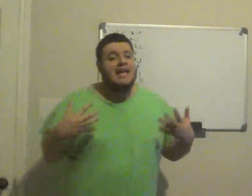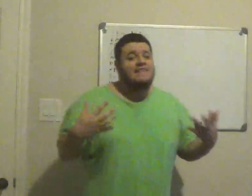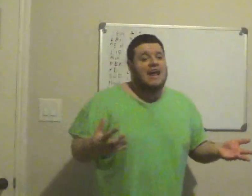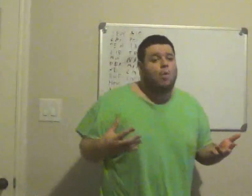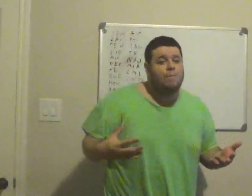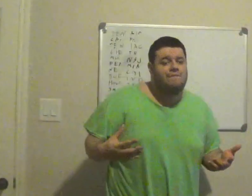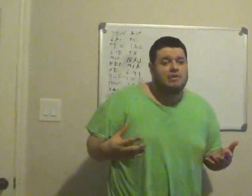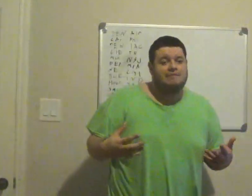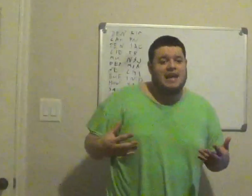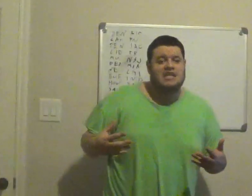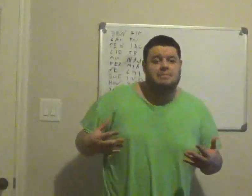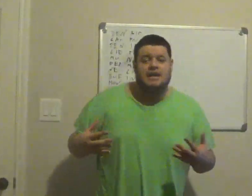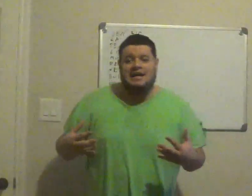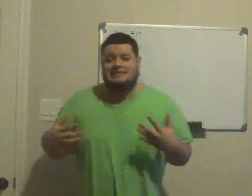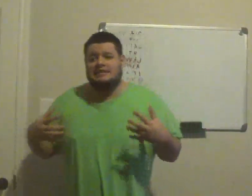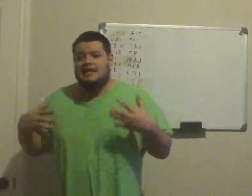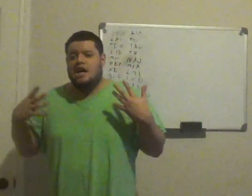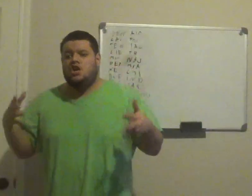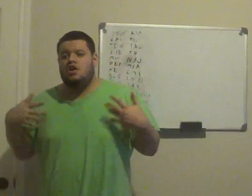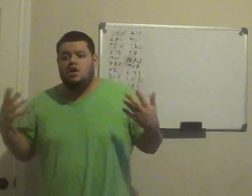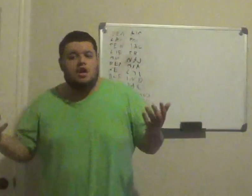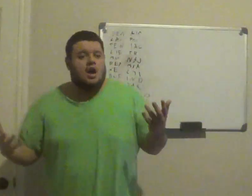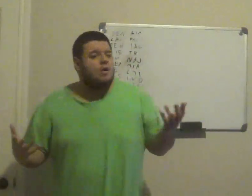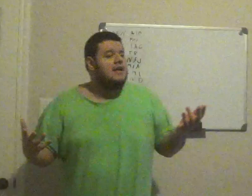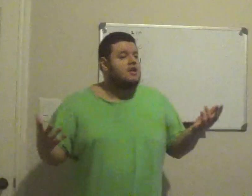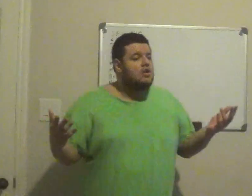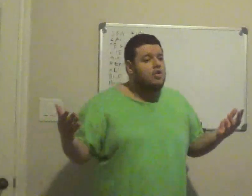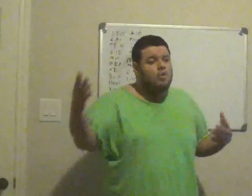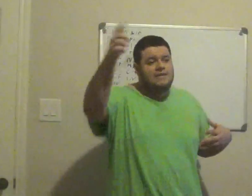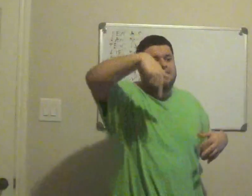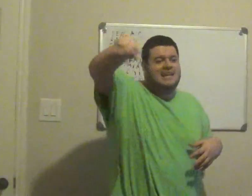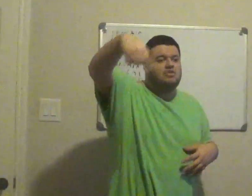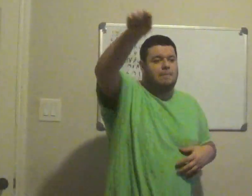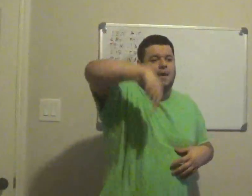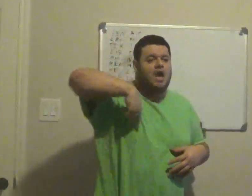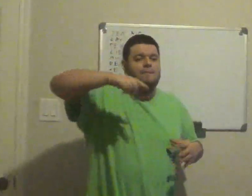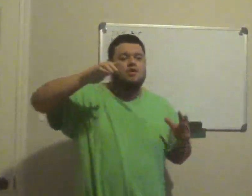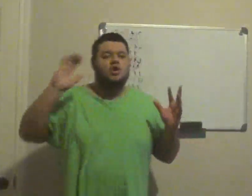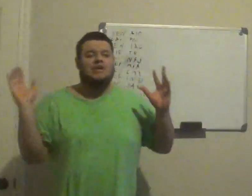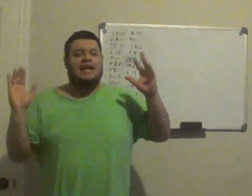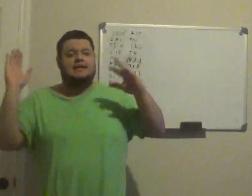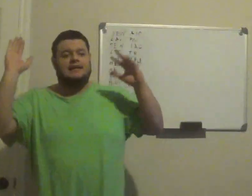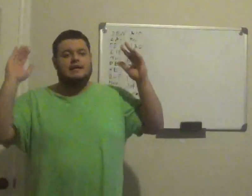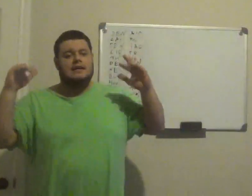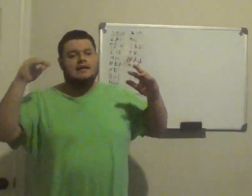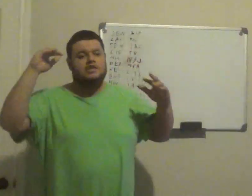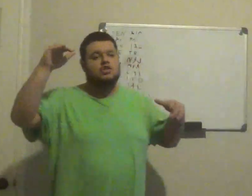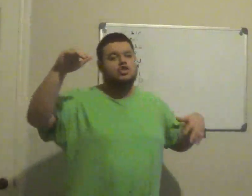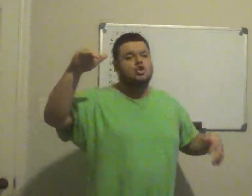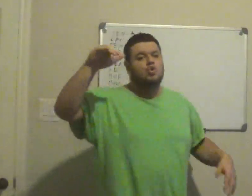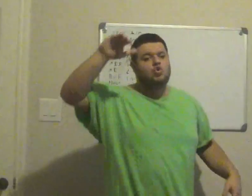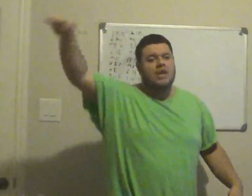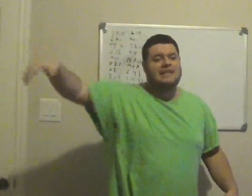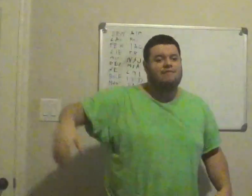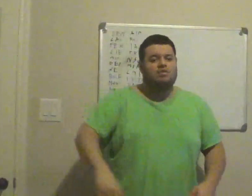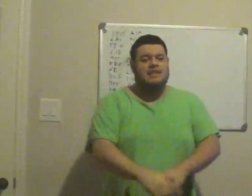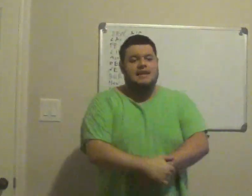getting that home field advantage, because, you know, you're only filling out the bottom, there's no, like, two, three level seats,